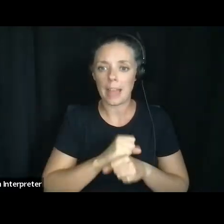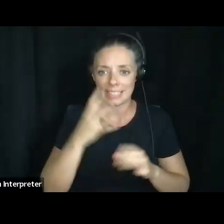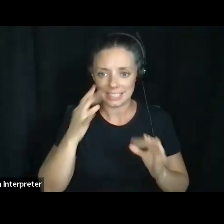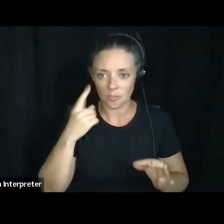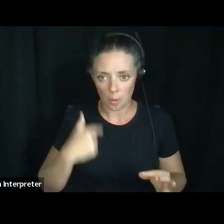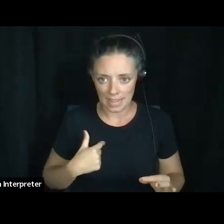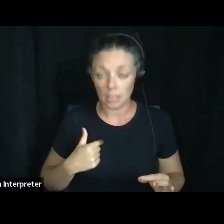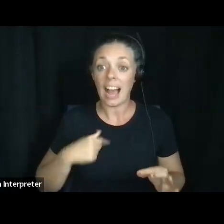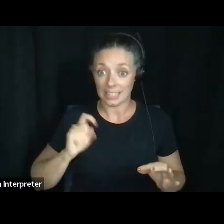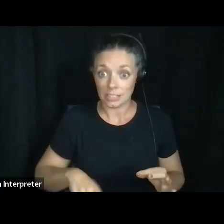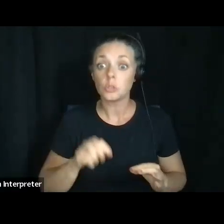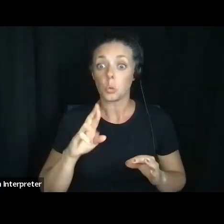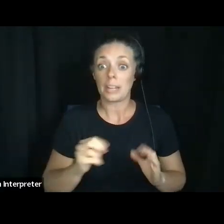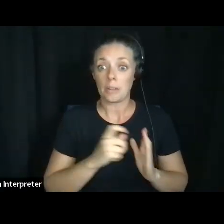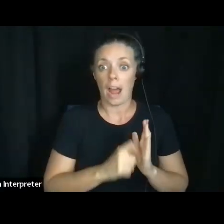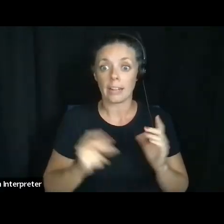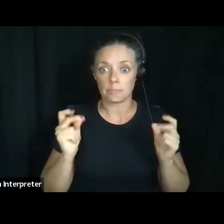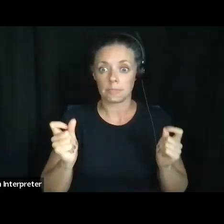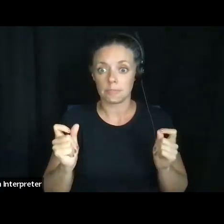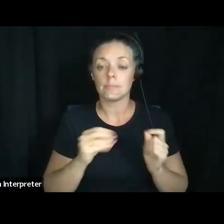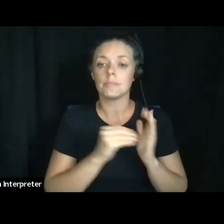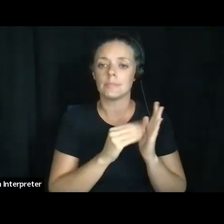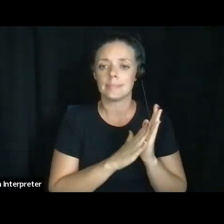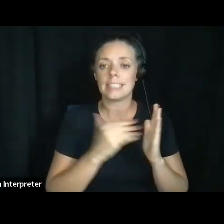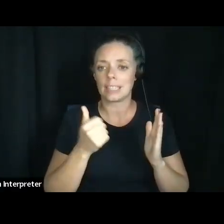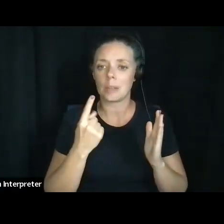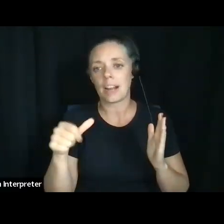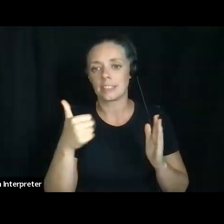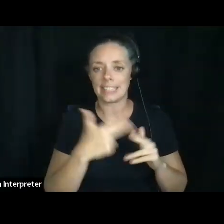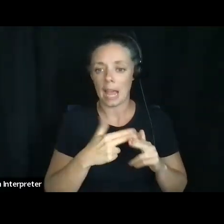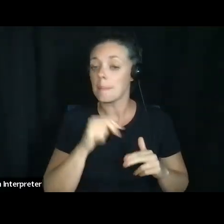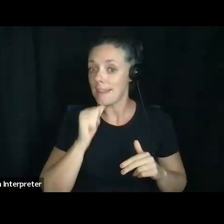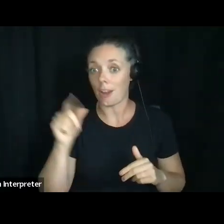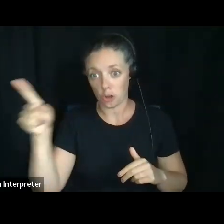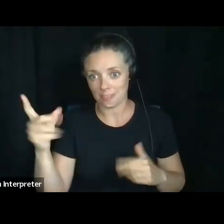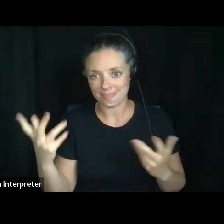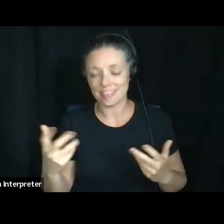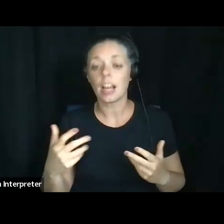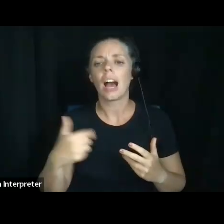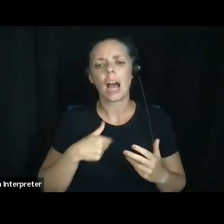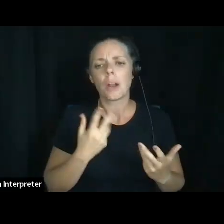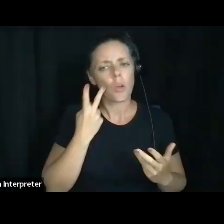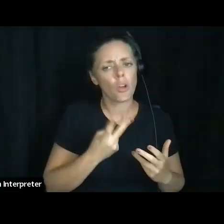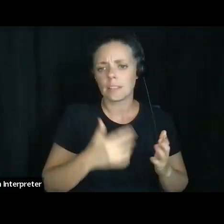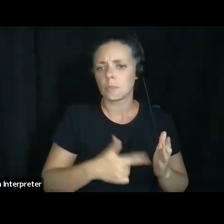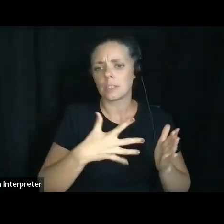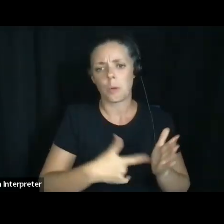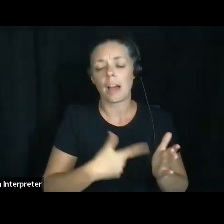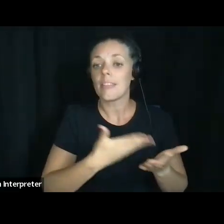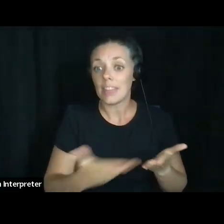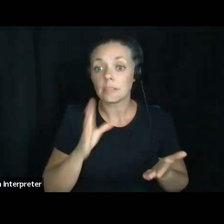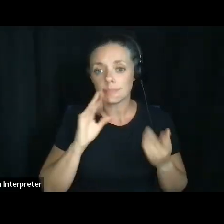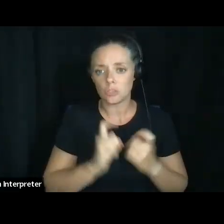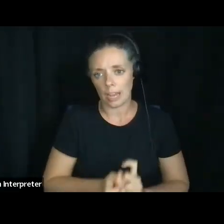to name somebody other than Caitlin. I'm also going to want to look at it just periodically because things change. My